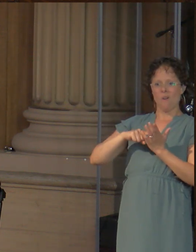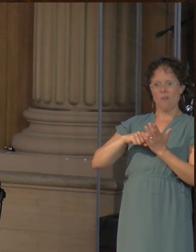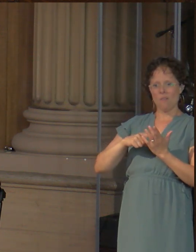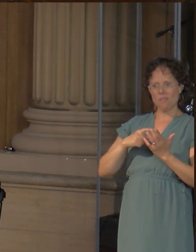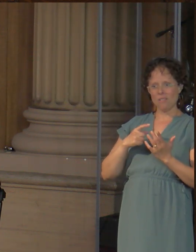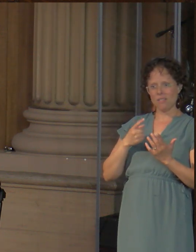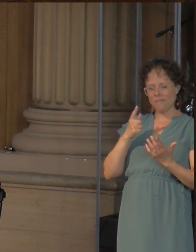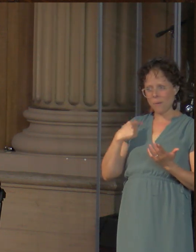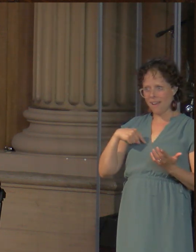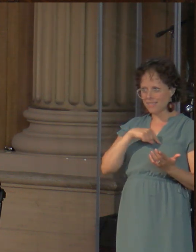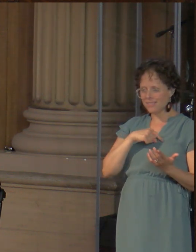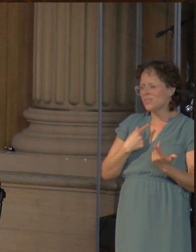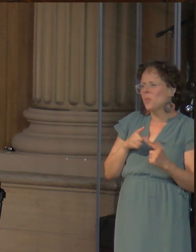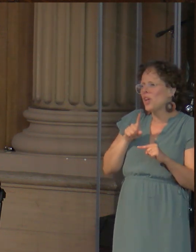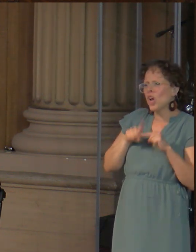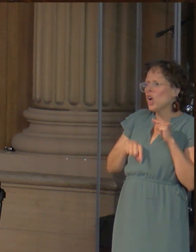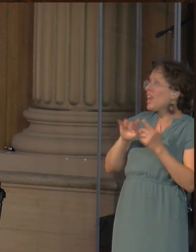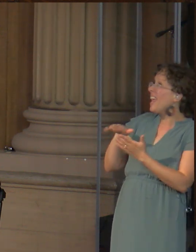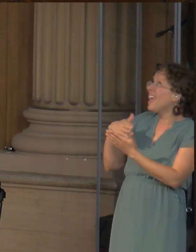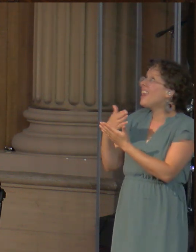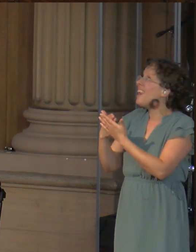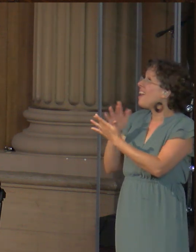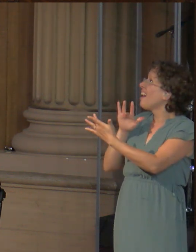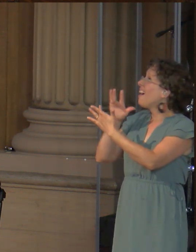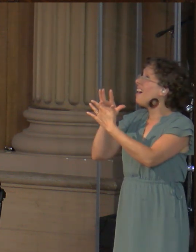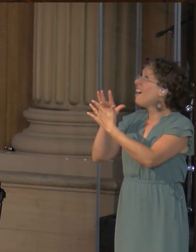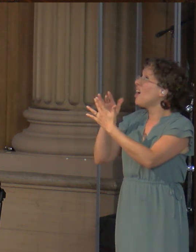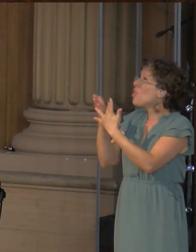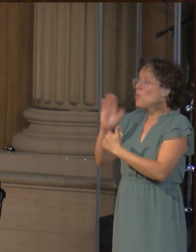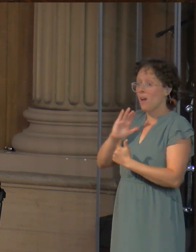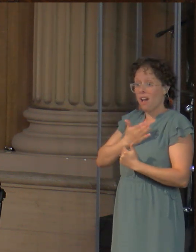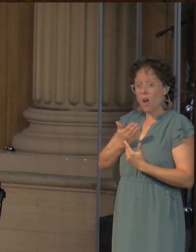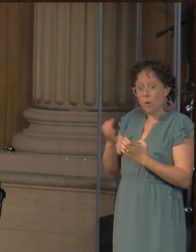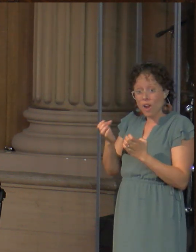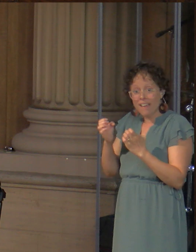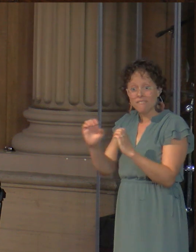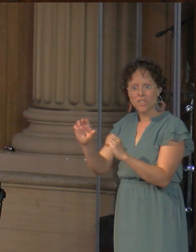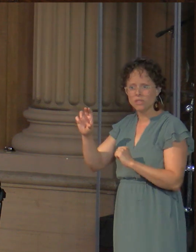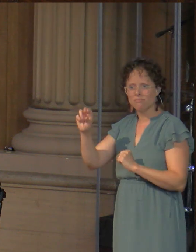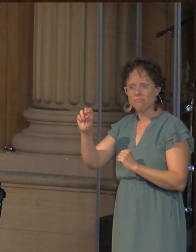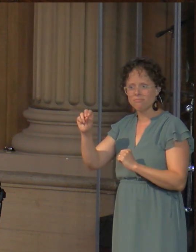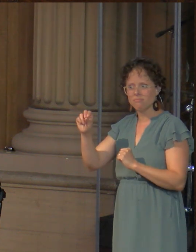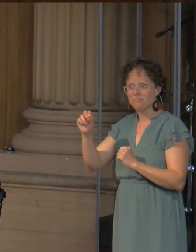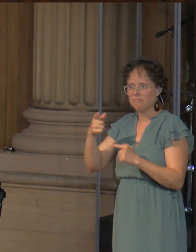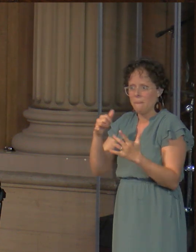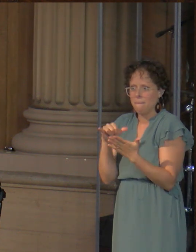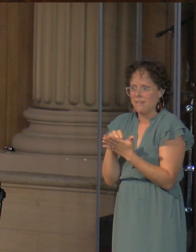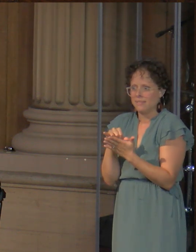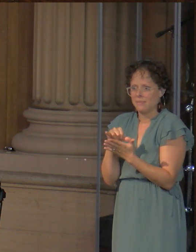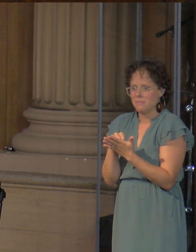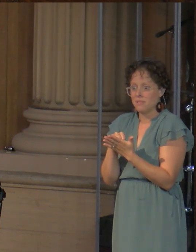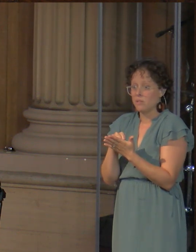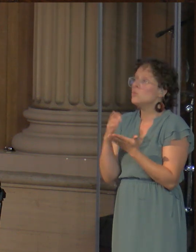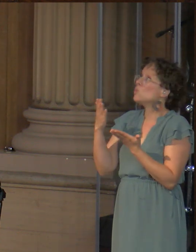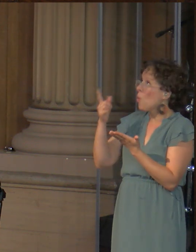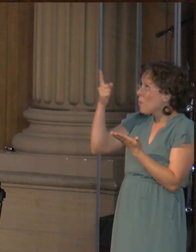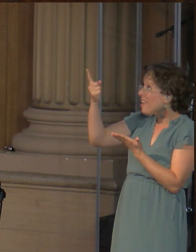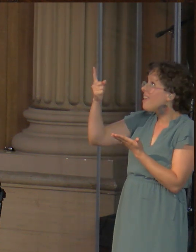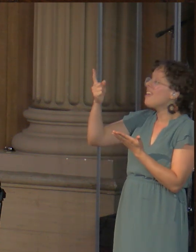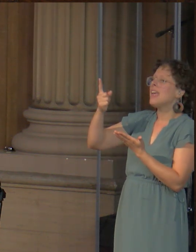get to him through our efforts. We couldn't ascend to heaven to draw him down. So he came to us in Christ and gave his life and drew near to